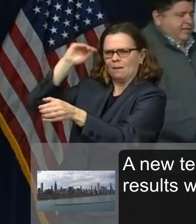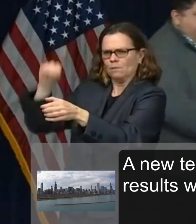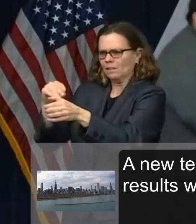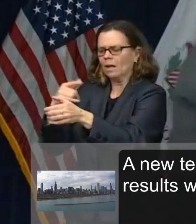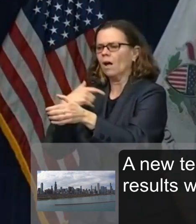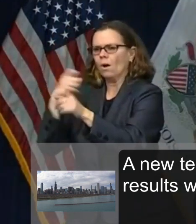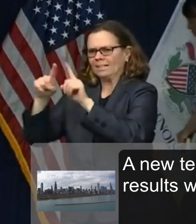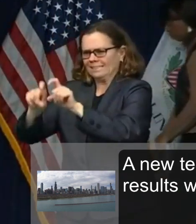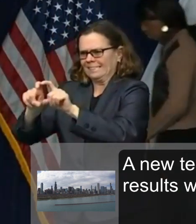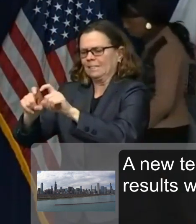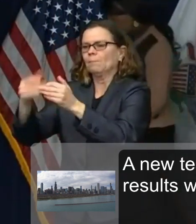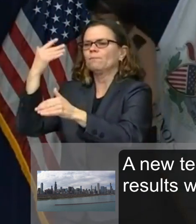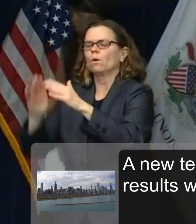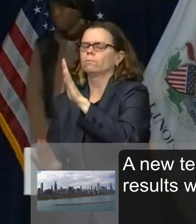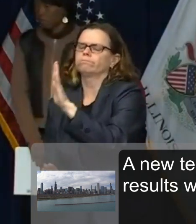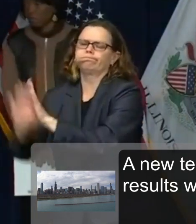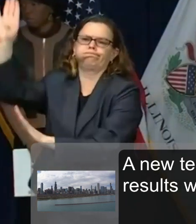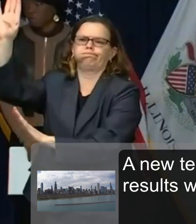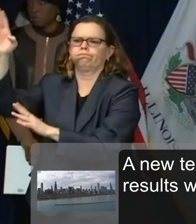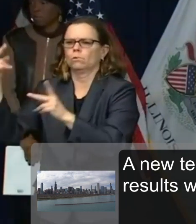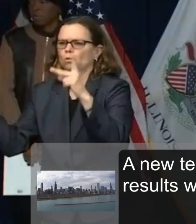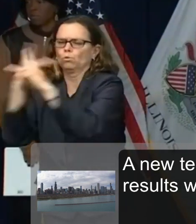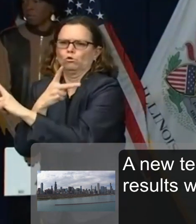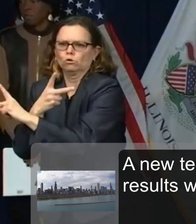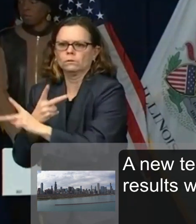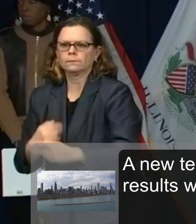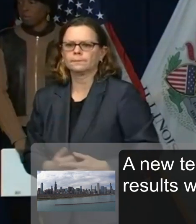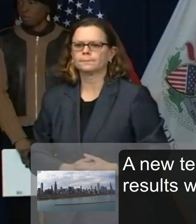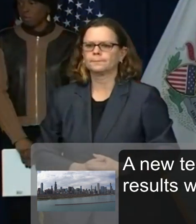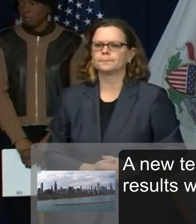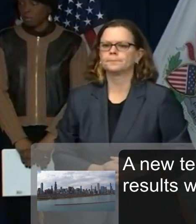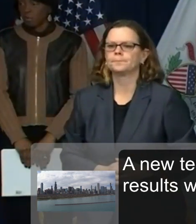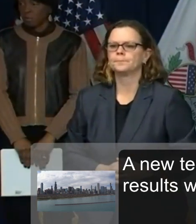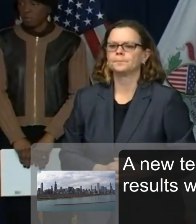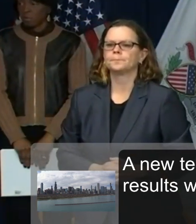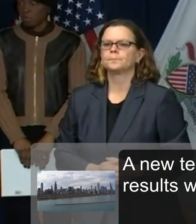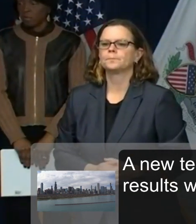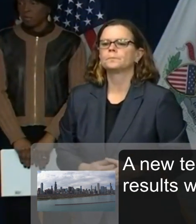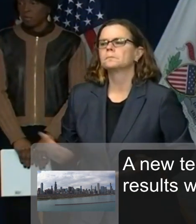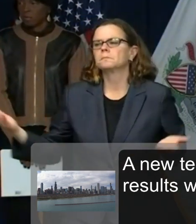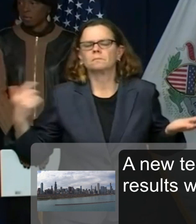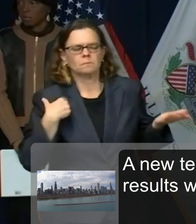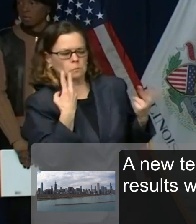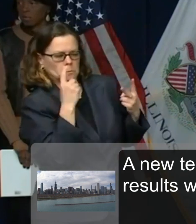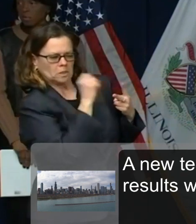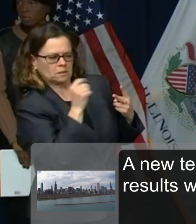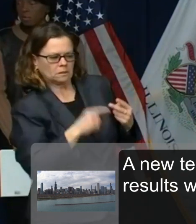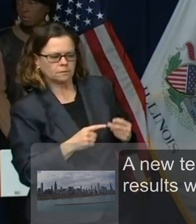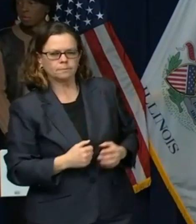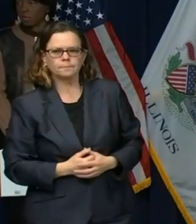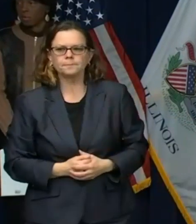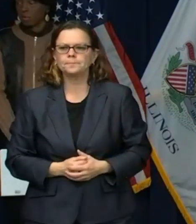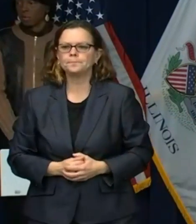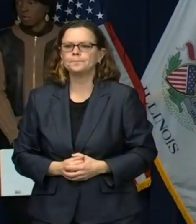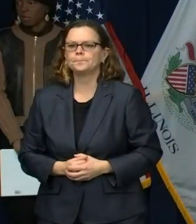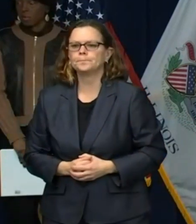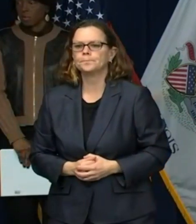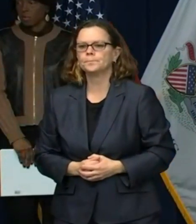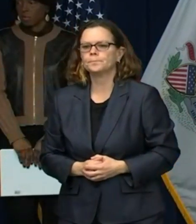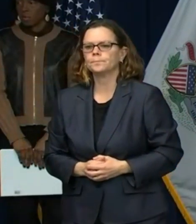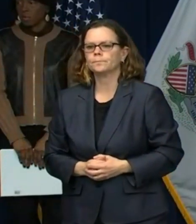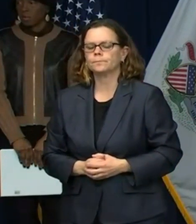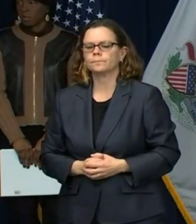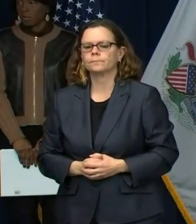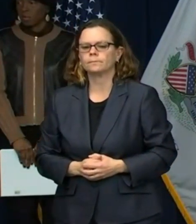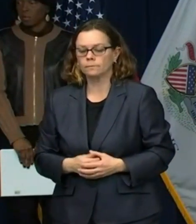clarifying. That's right. Hannah from the Daily Line has two questions so we'll start with the first one. Okay. Is the state pursuing more than the 15